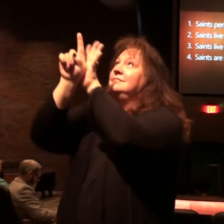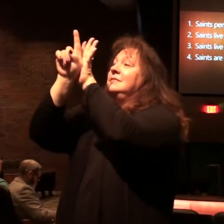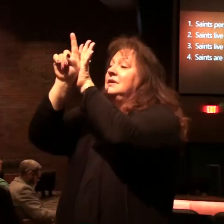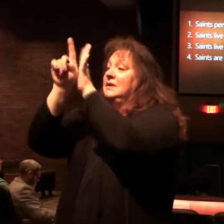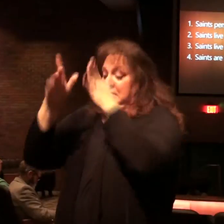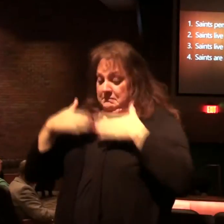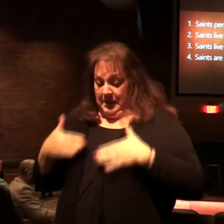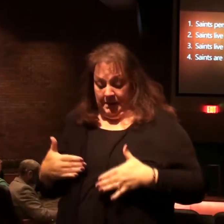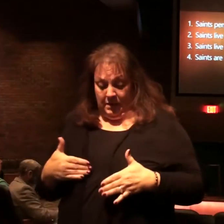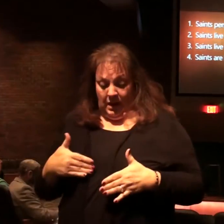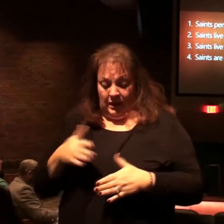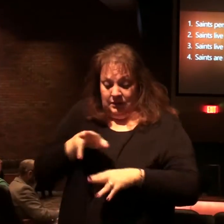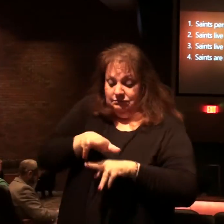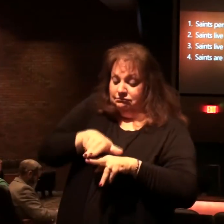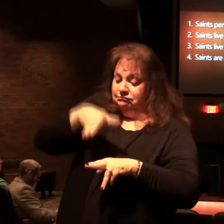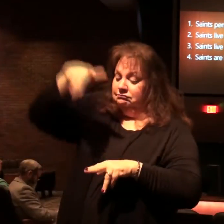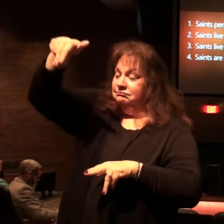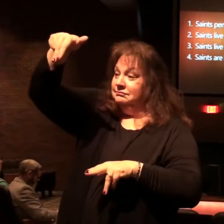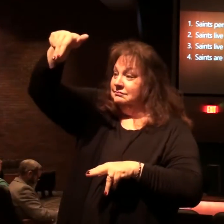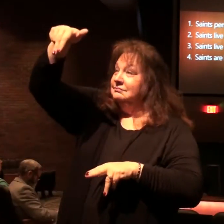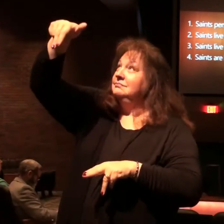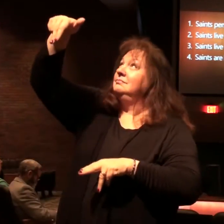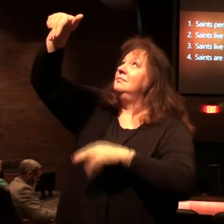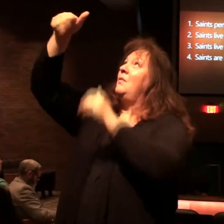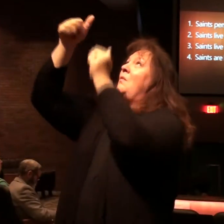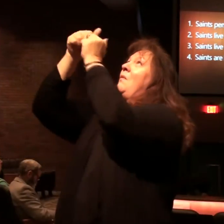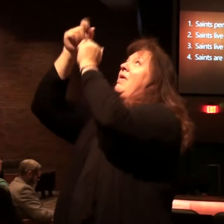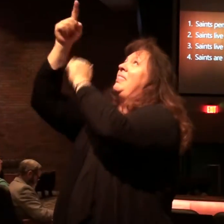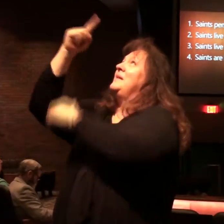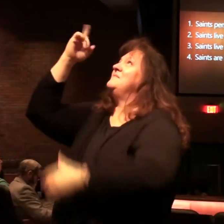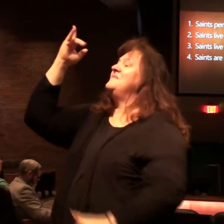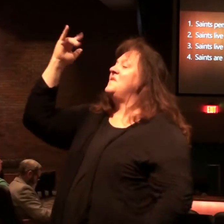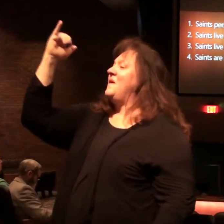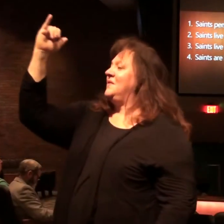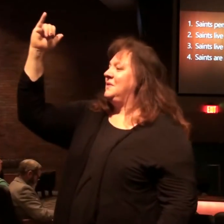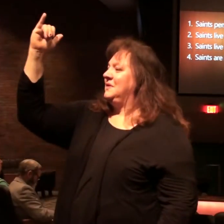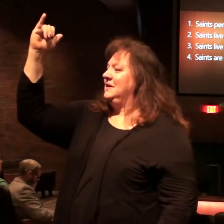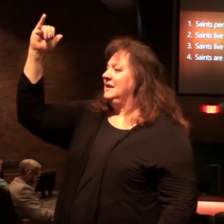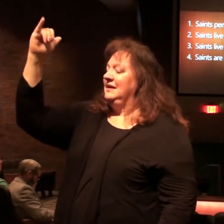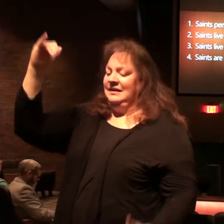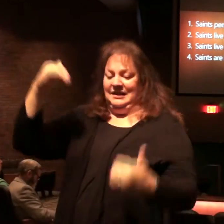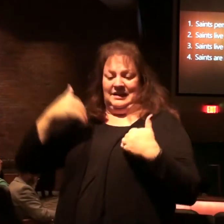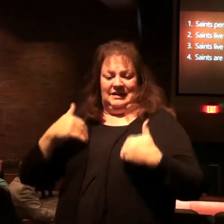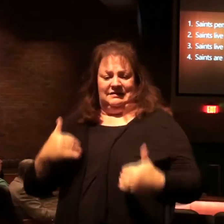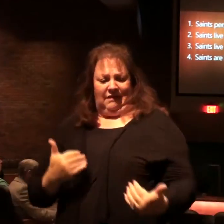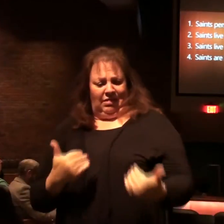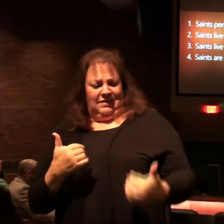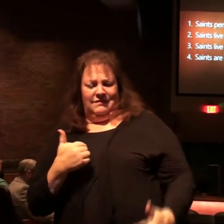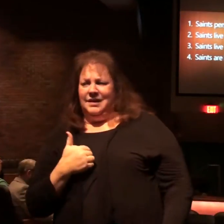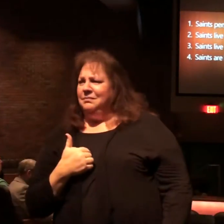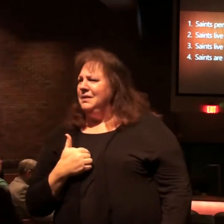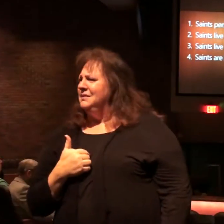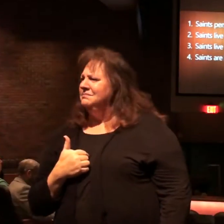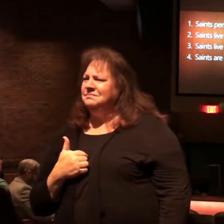body, we'll be present with the Lord. So, death is not a defeating enemy.